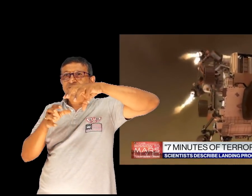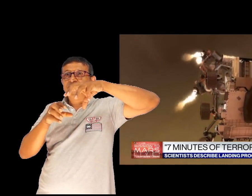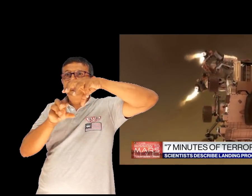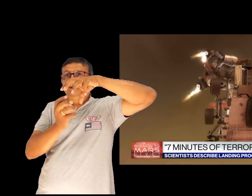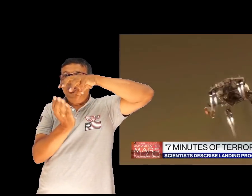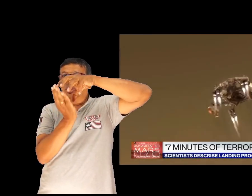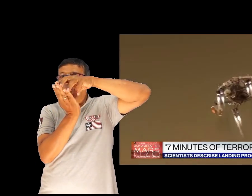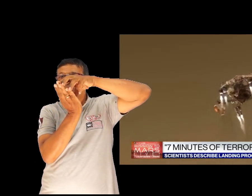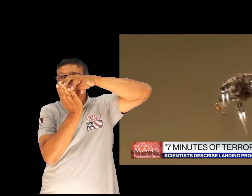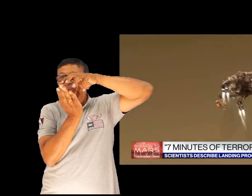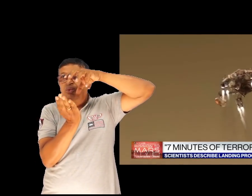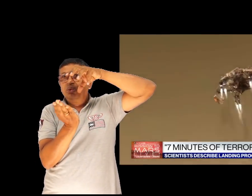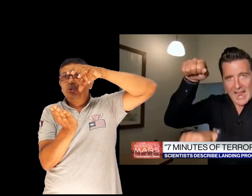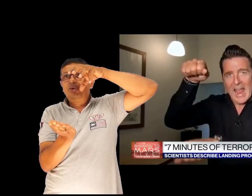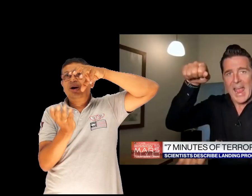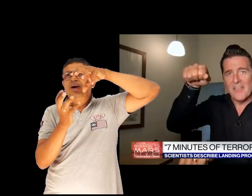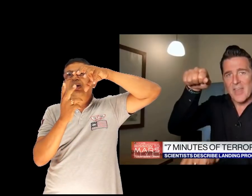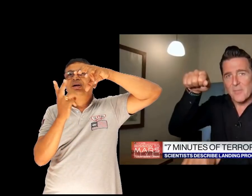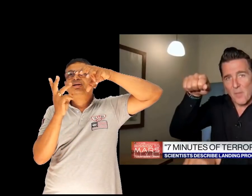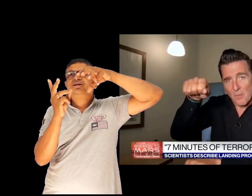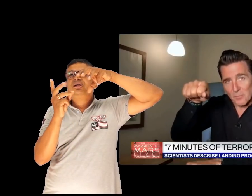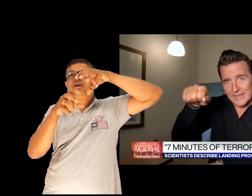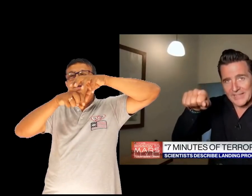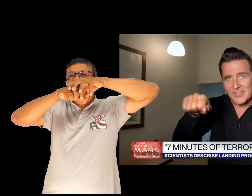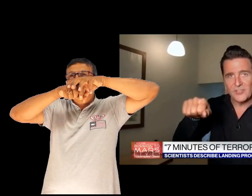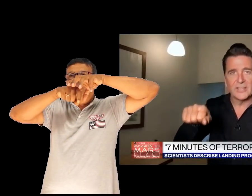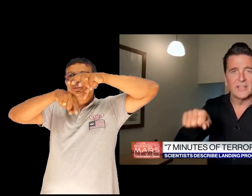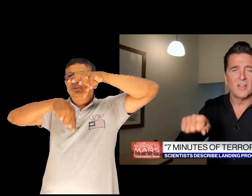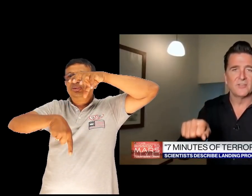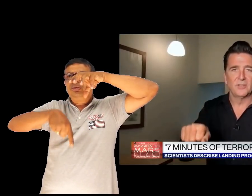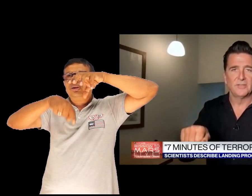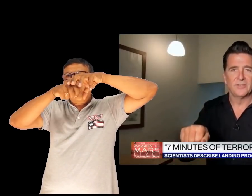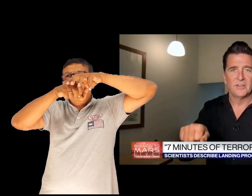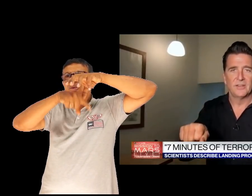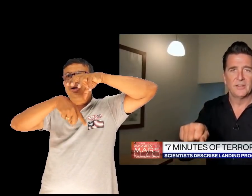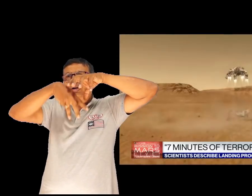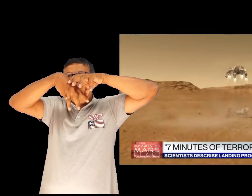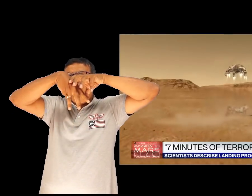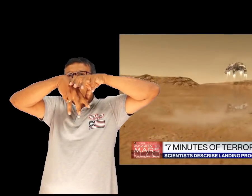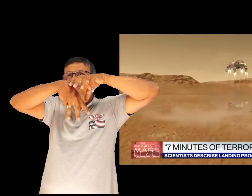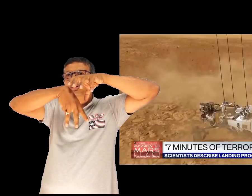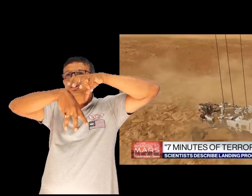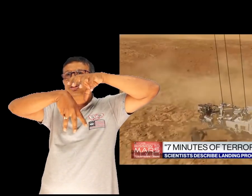below its jet backpack and then place it gently on the surface